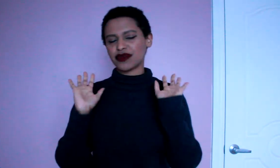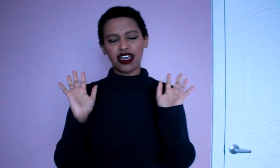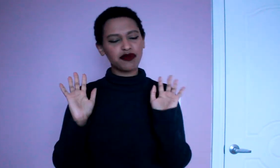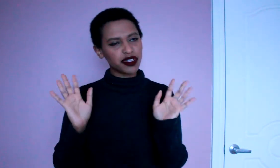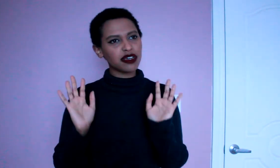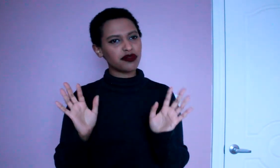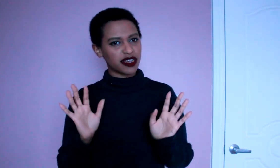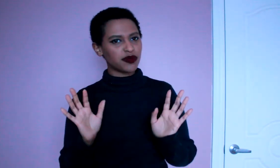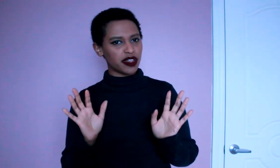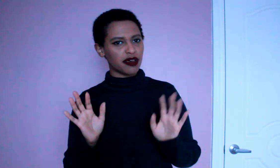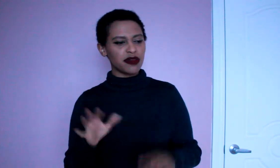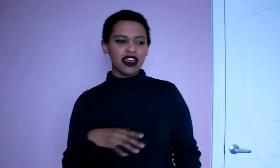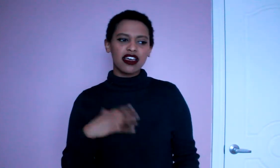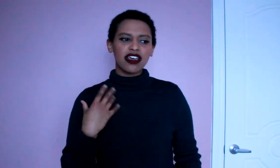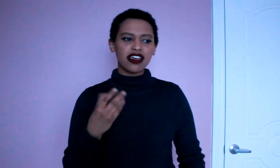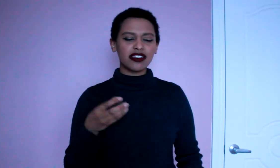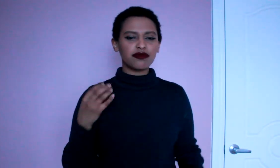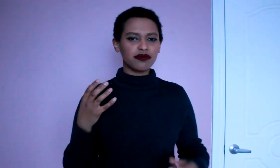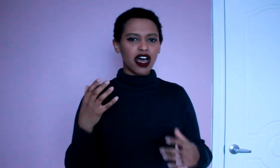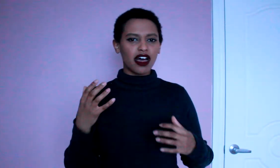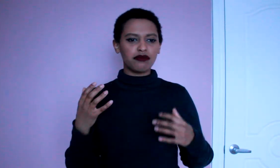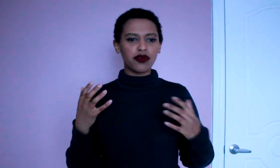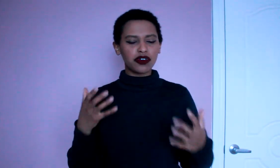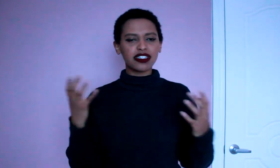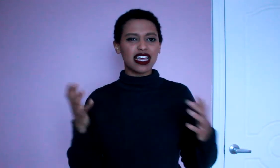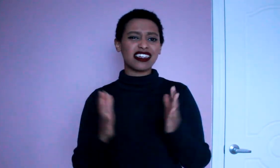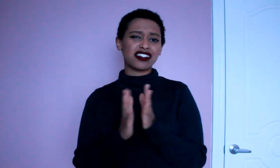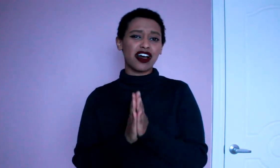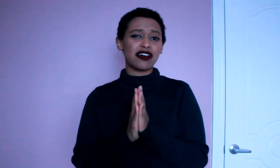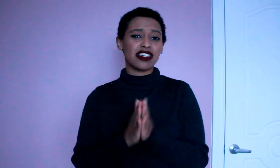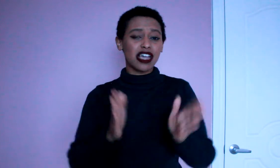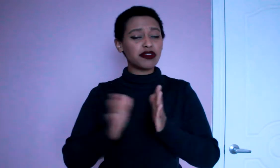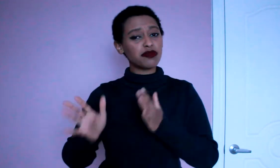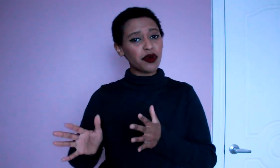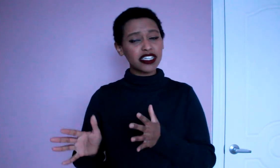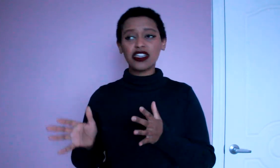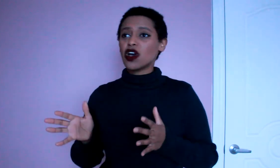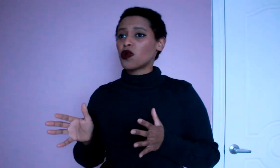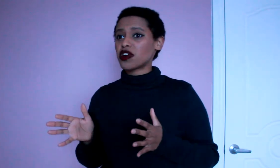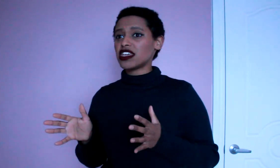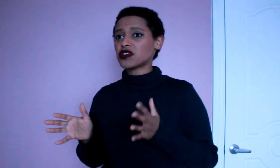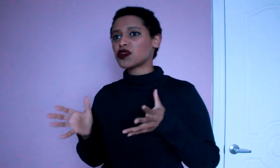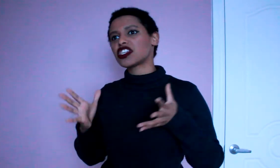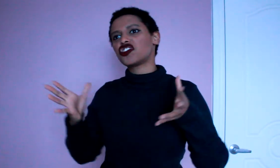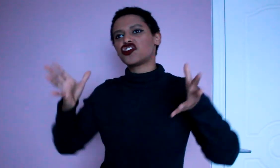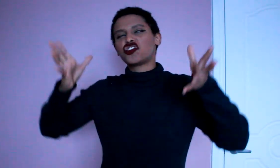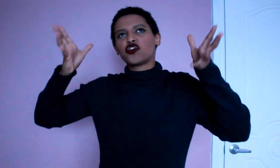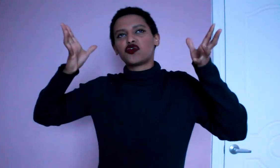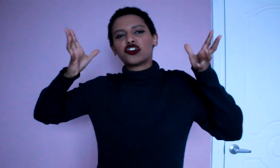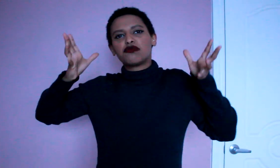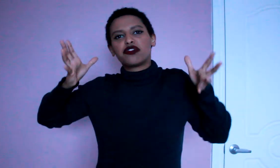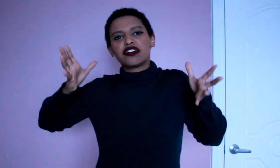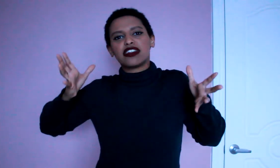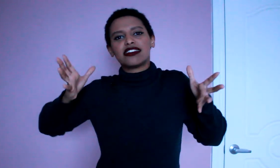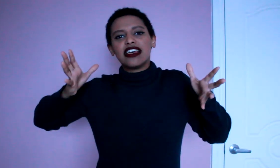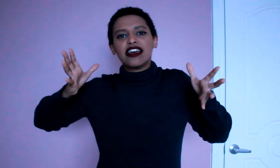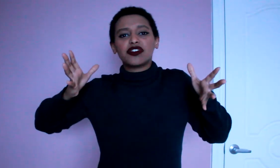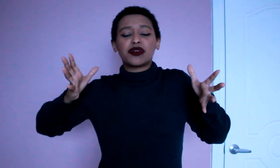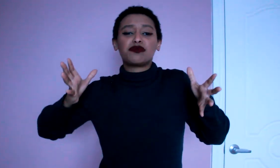I'm really impressed with him his moral standing has gone has come to the point where he's willing to shoulder burdens so his